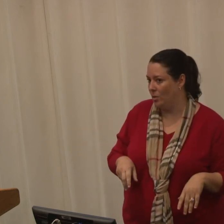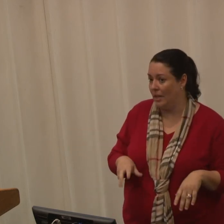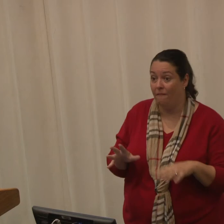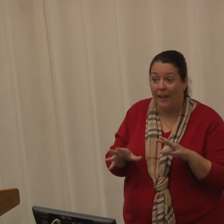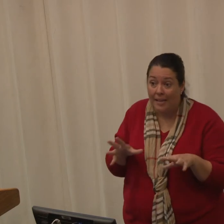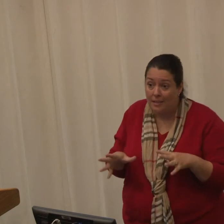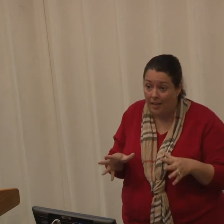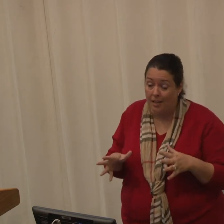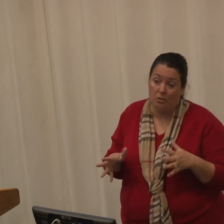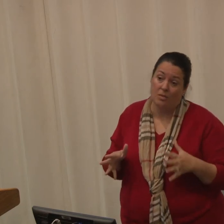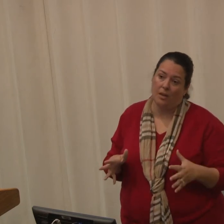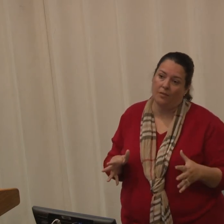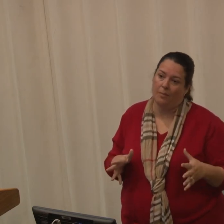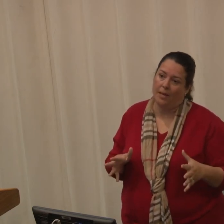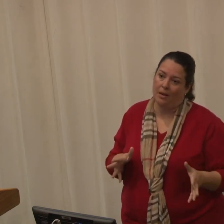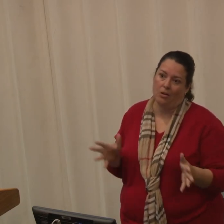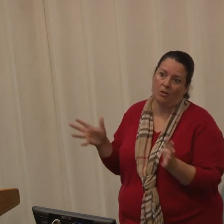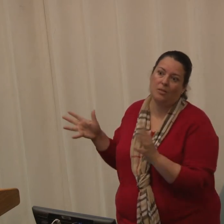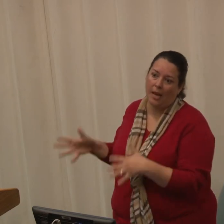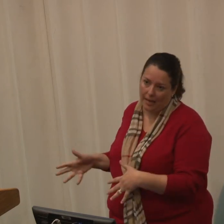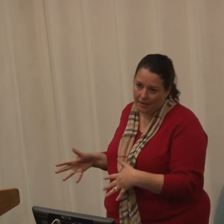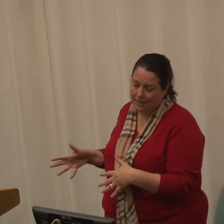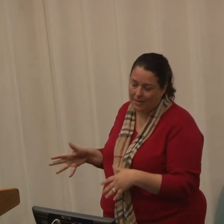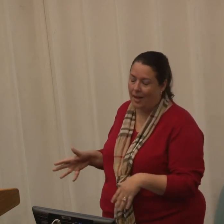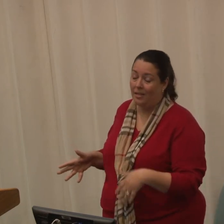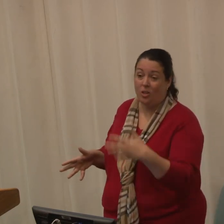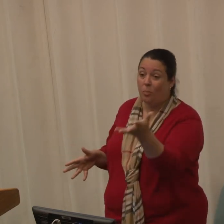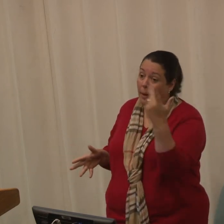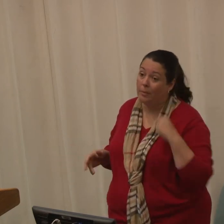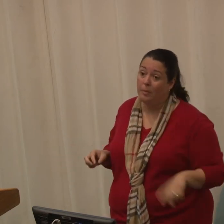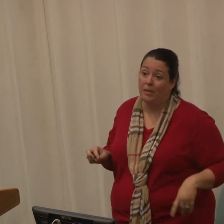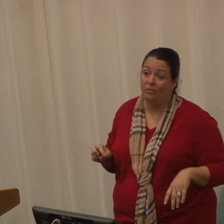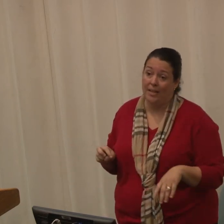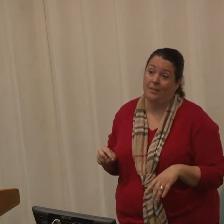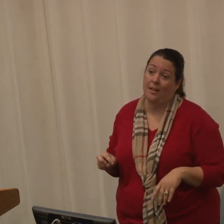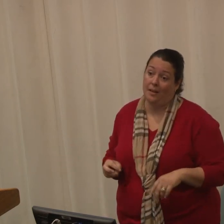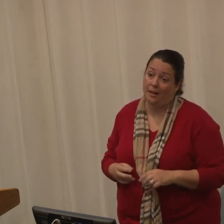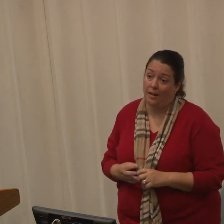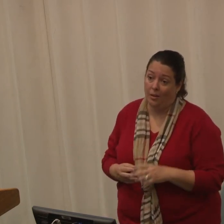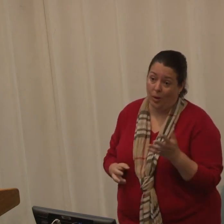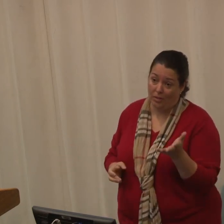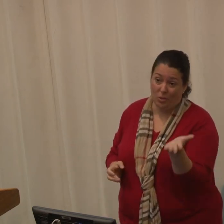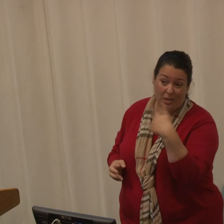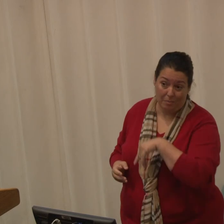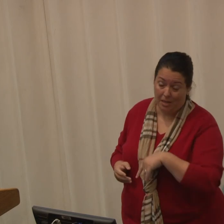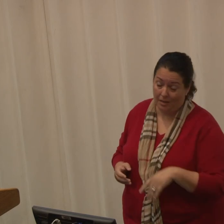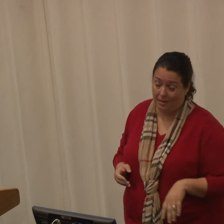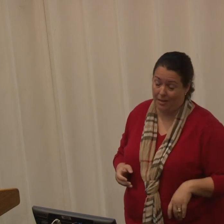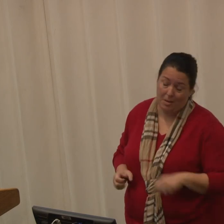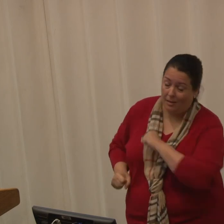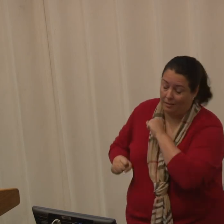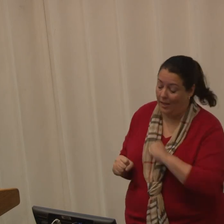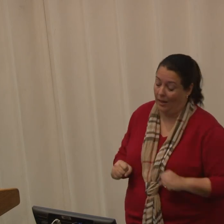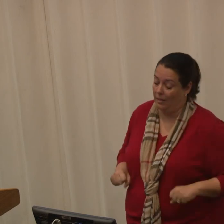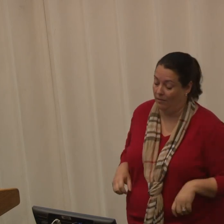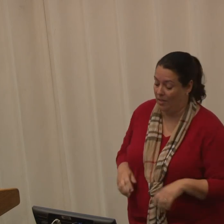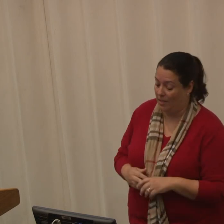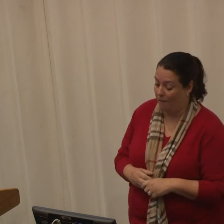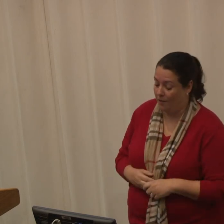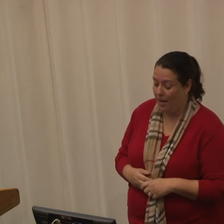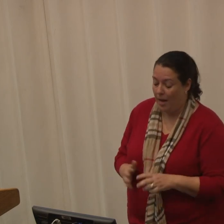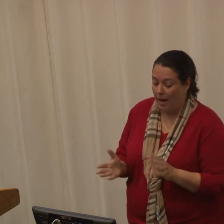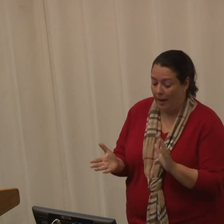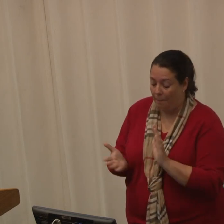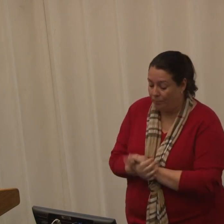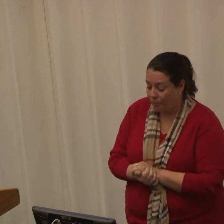English. So, it's like fascinating new stuff coming out of neuroscience that you'd probably be fascinated with. So, give me a, give me a link. I love